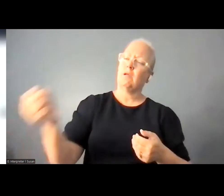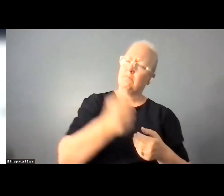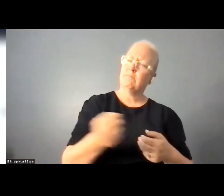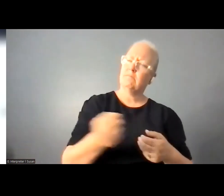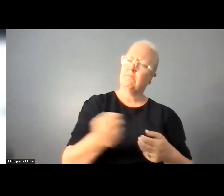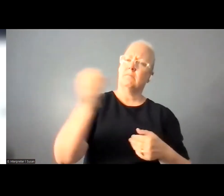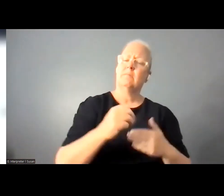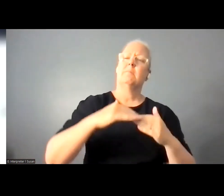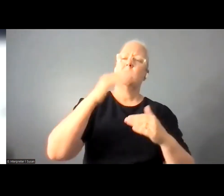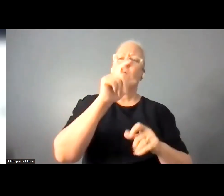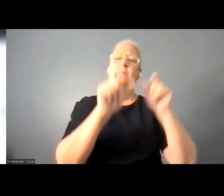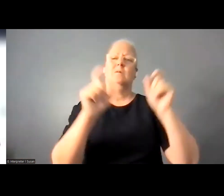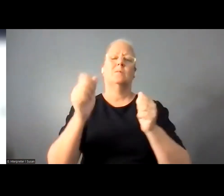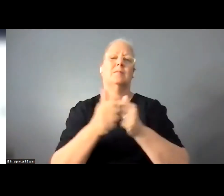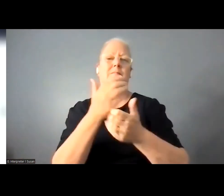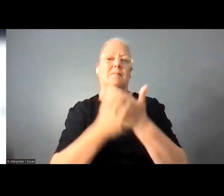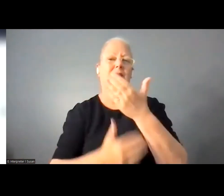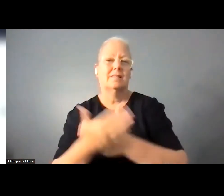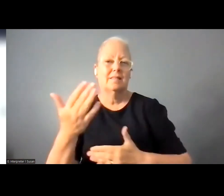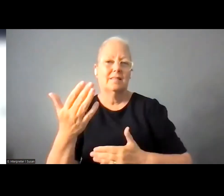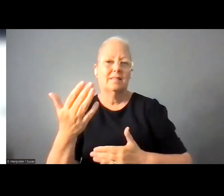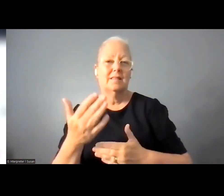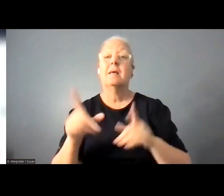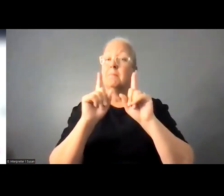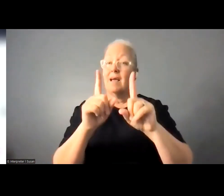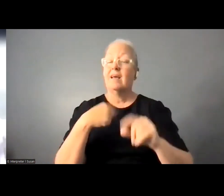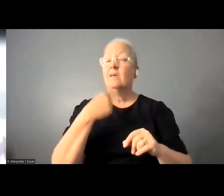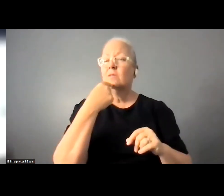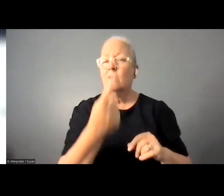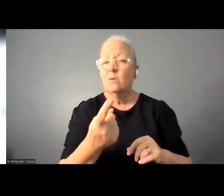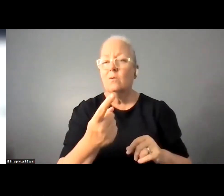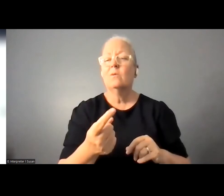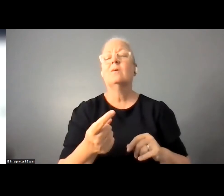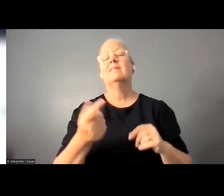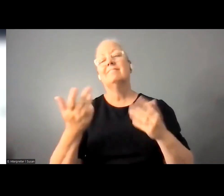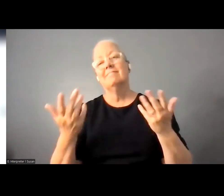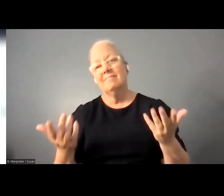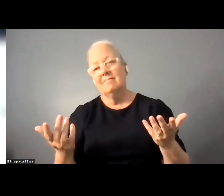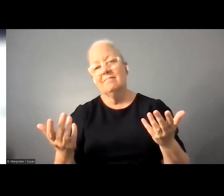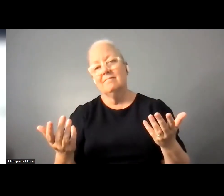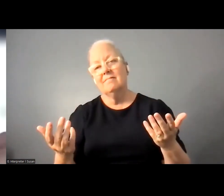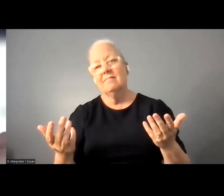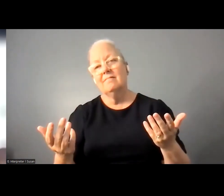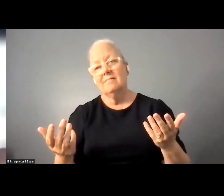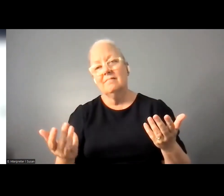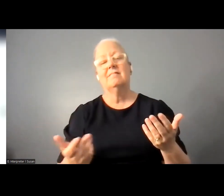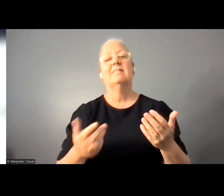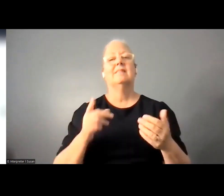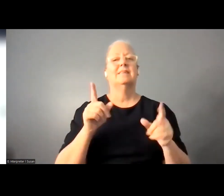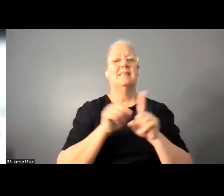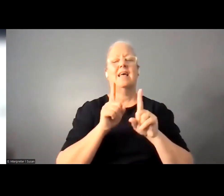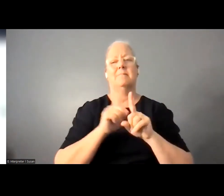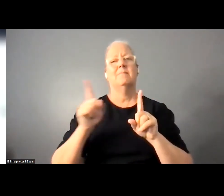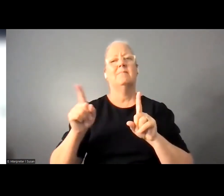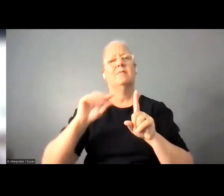but again this requires like i said that broader ecological or the cultural shift right